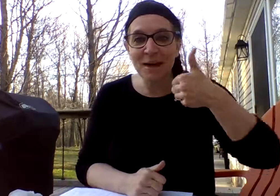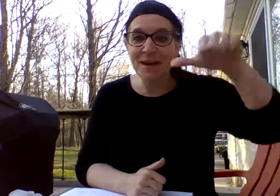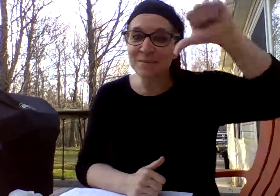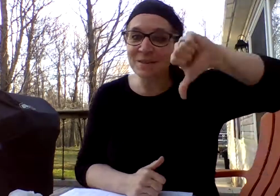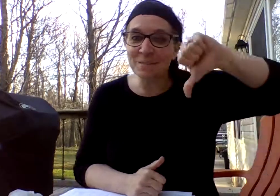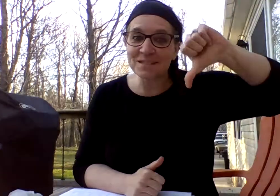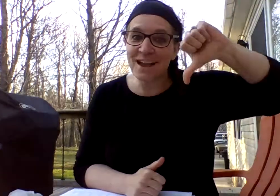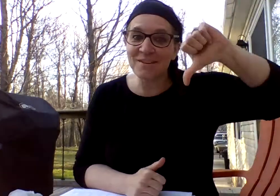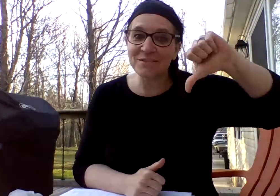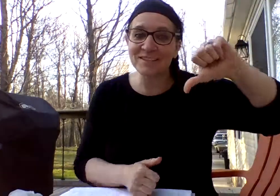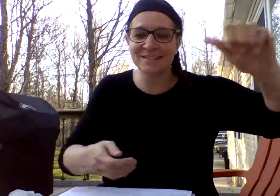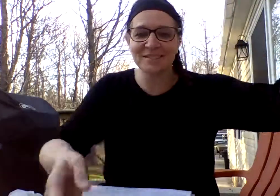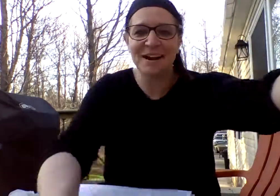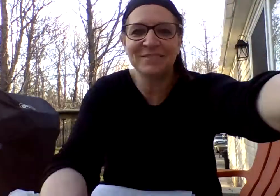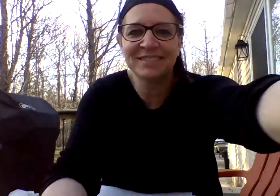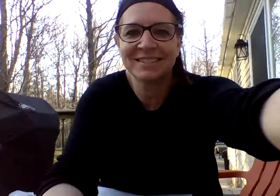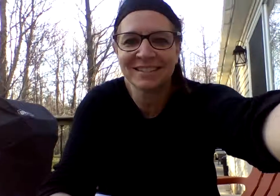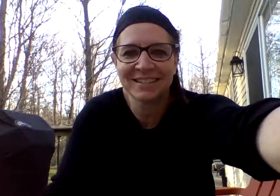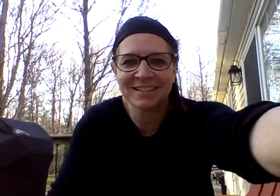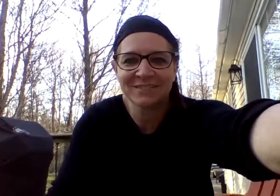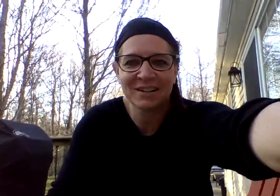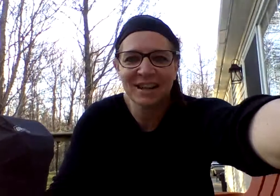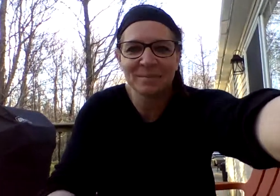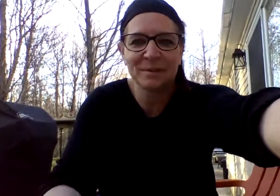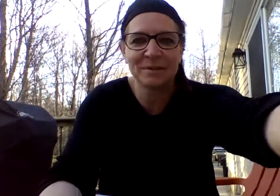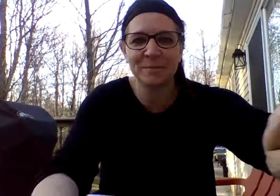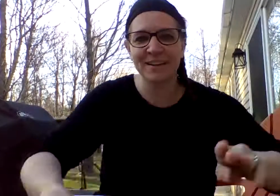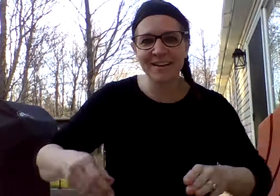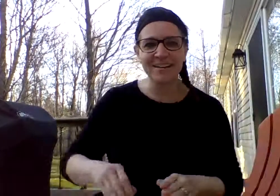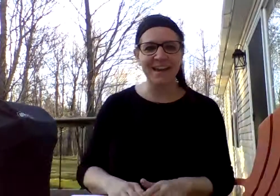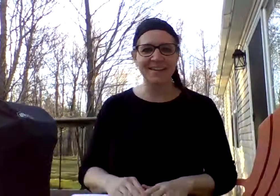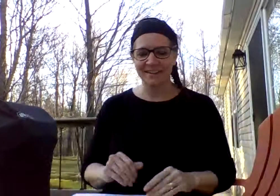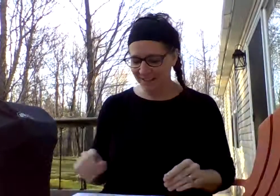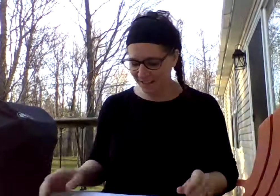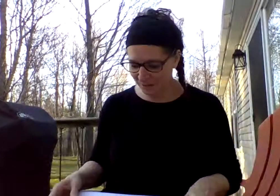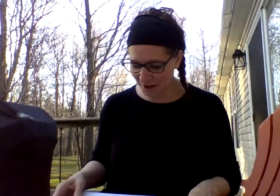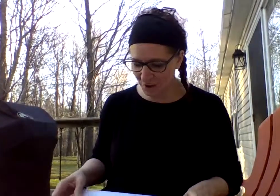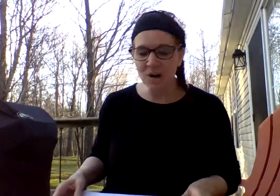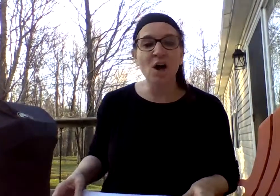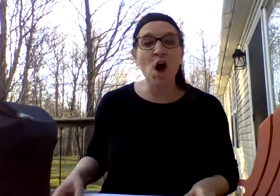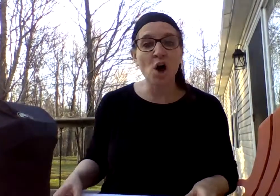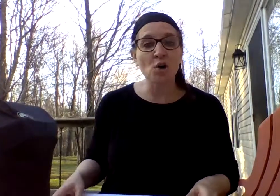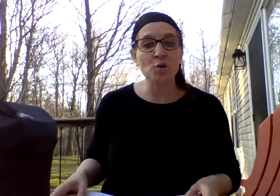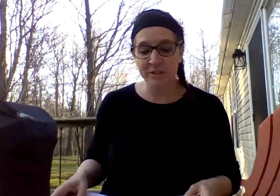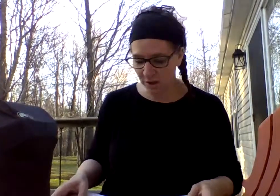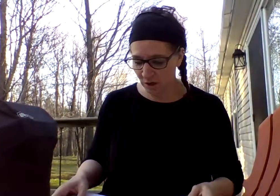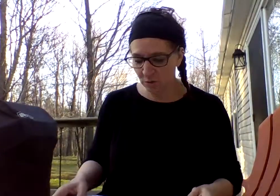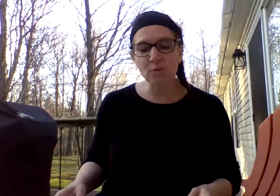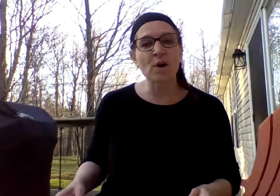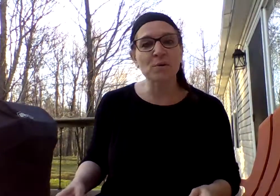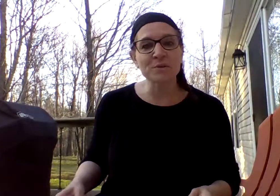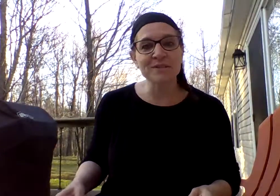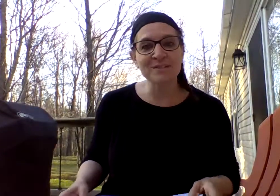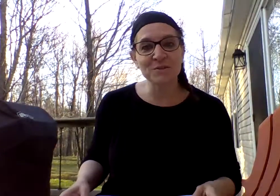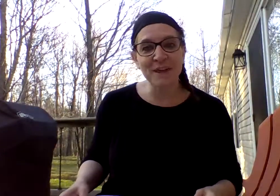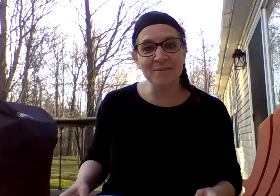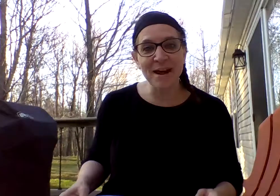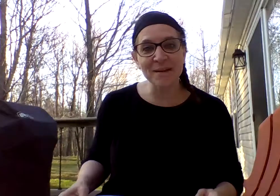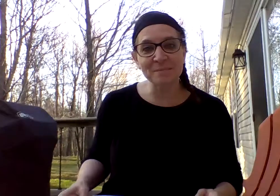rhymes, thumbs down if it doesn't rhyme. Bring that up a little bit. Okay. Here we go. Hoes, rows. Do they rhyme?